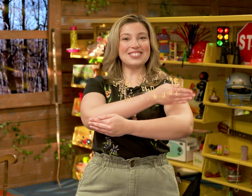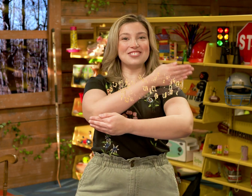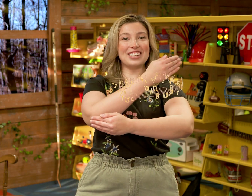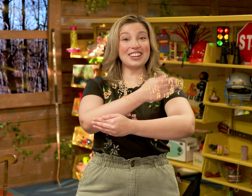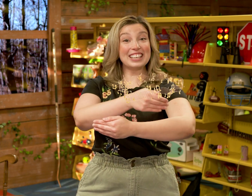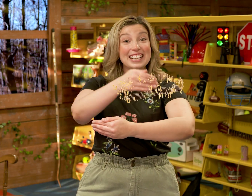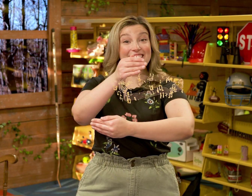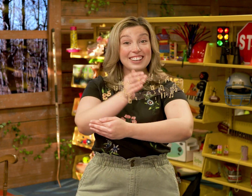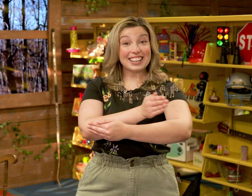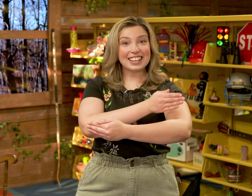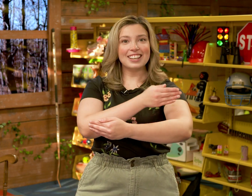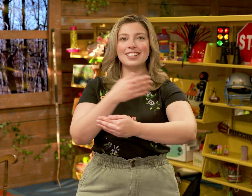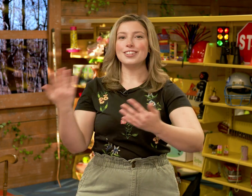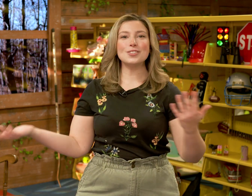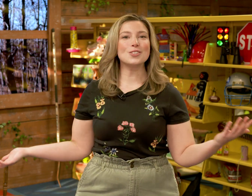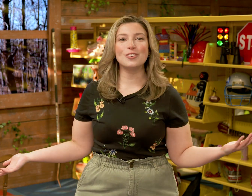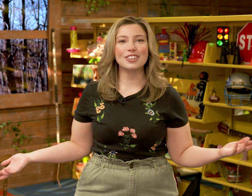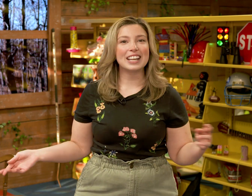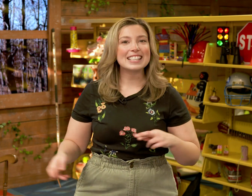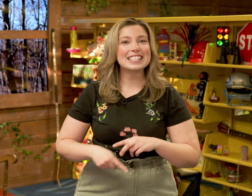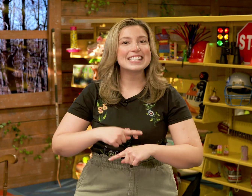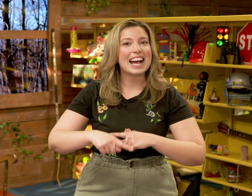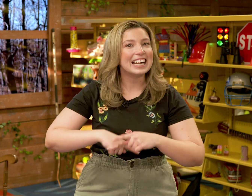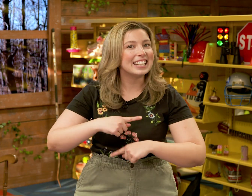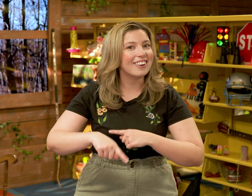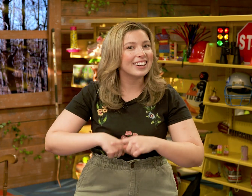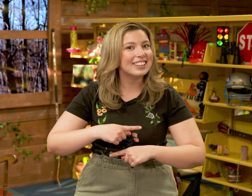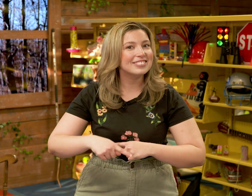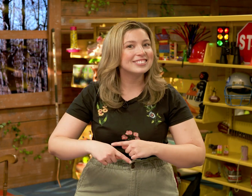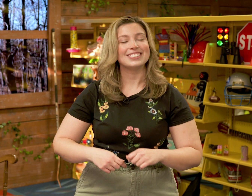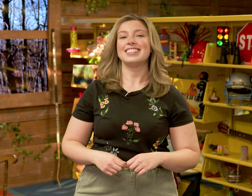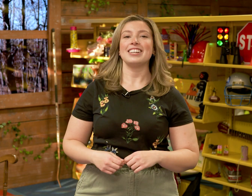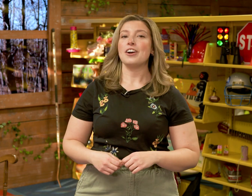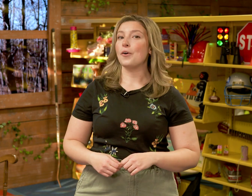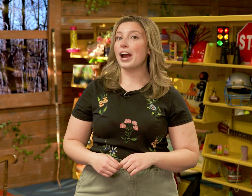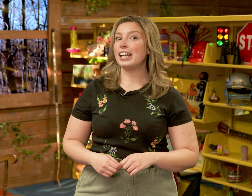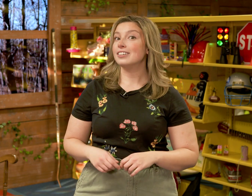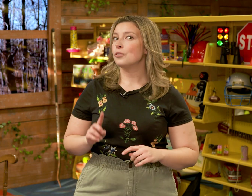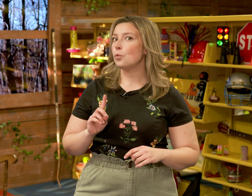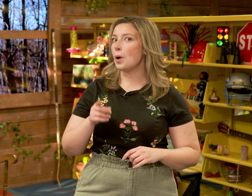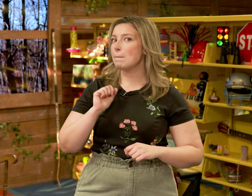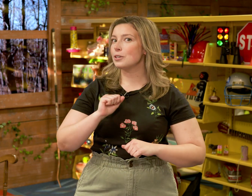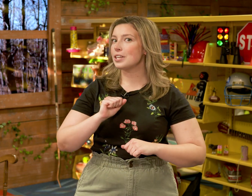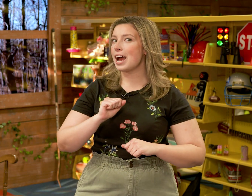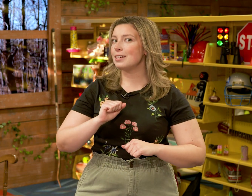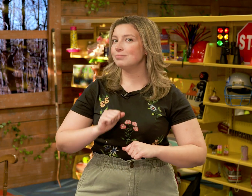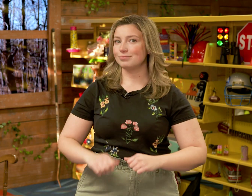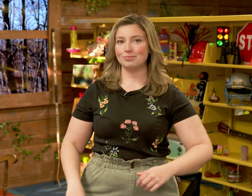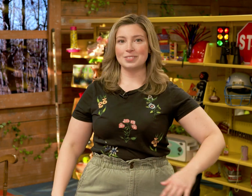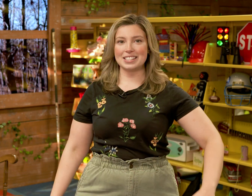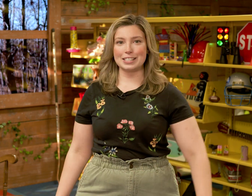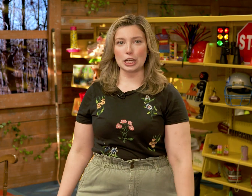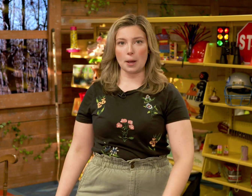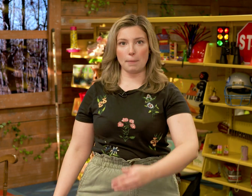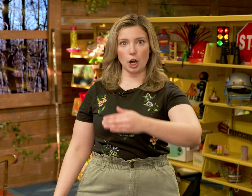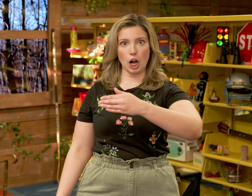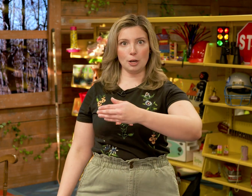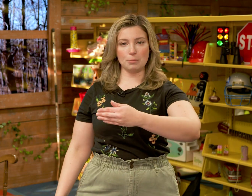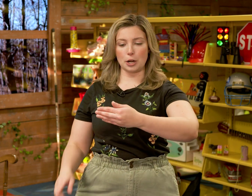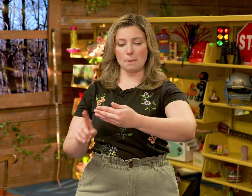Very good. You're so good at signing, aren't you? All right. One more time. Stick up our arm and our